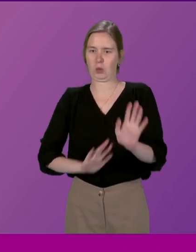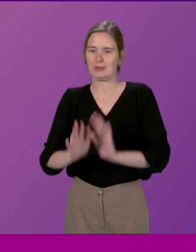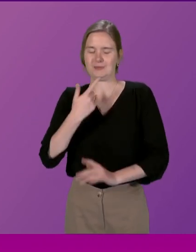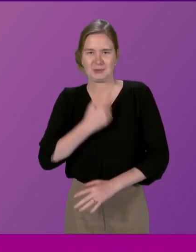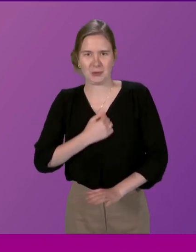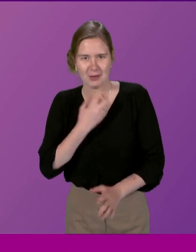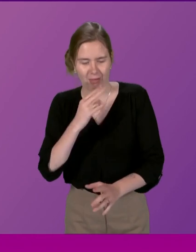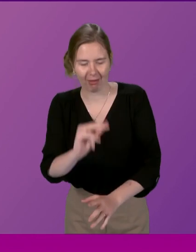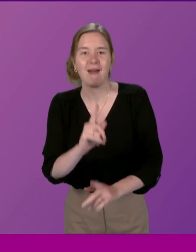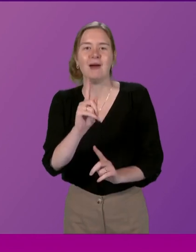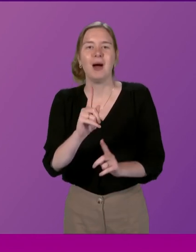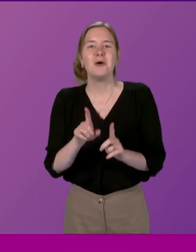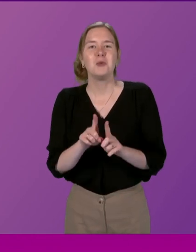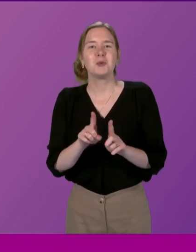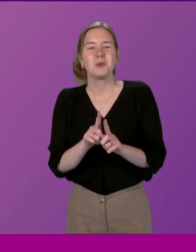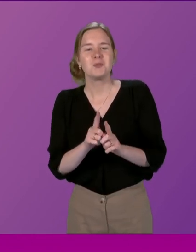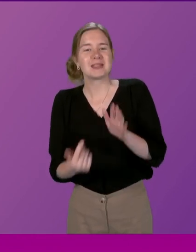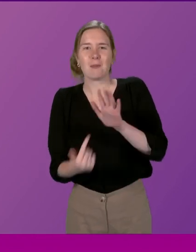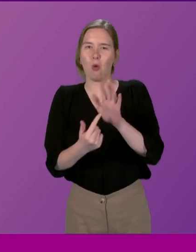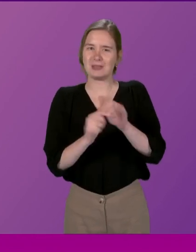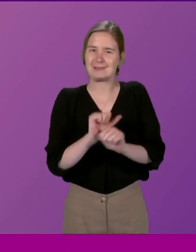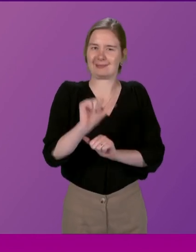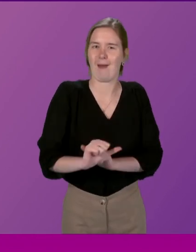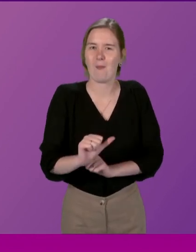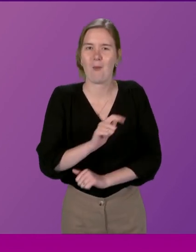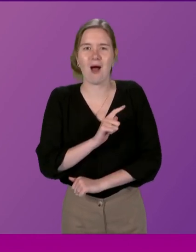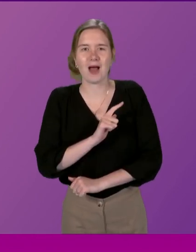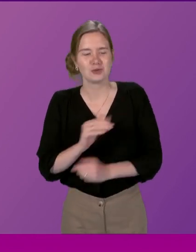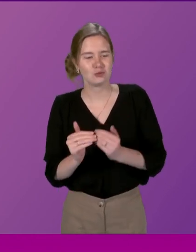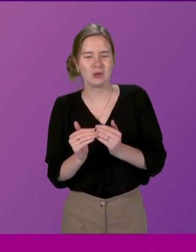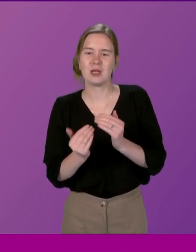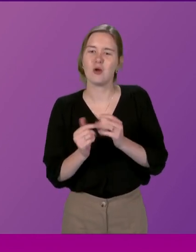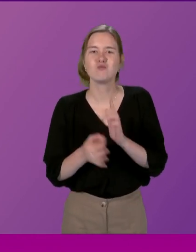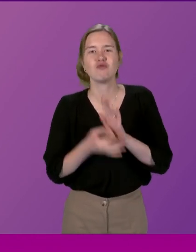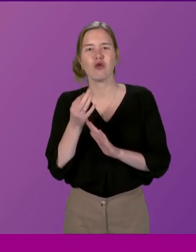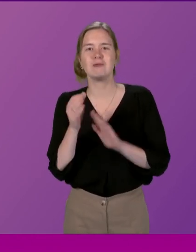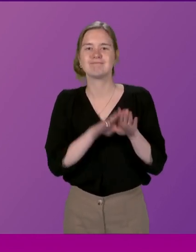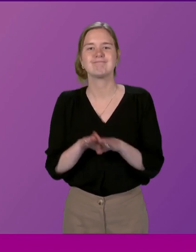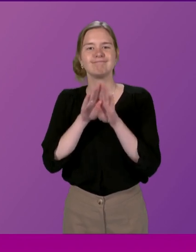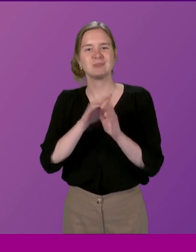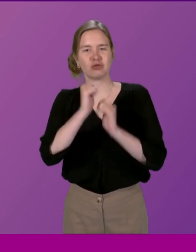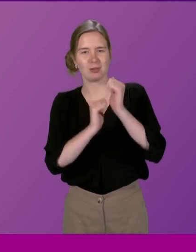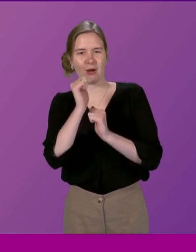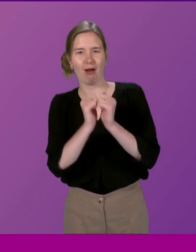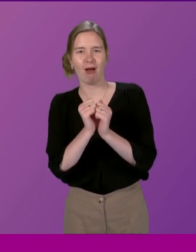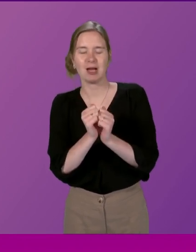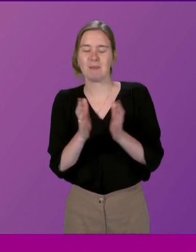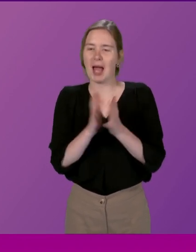for me to say, presiding officer. This is an important step in improving our democratic infrastructure. I welcome the committee's proposal